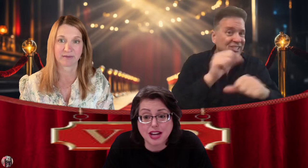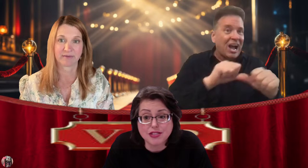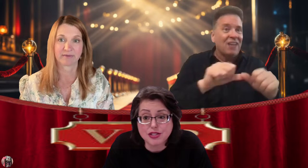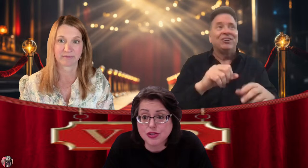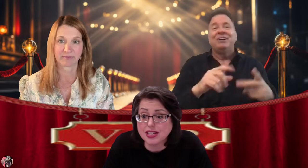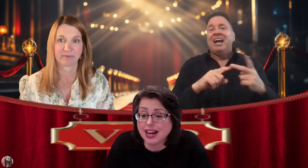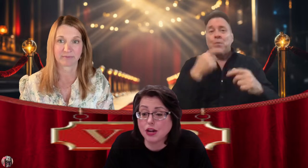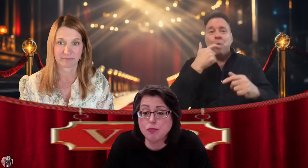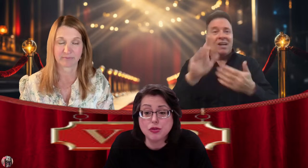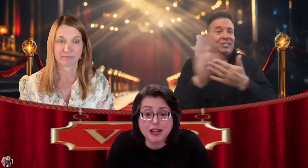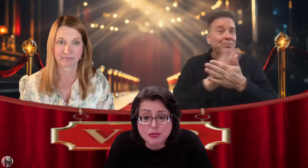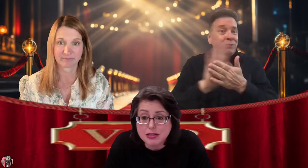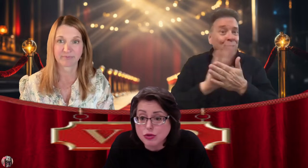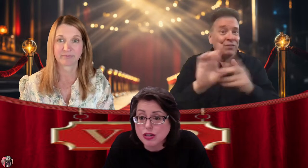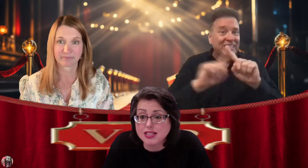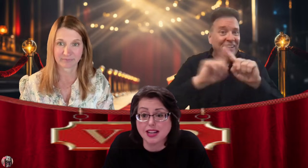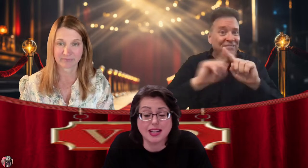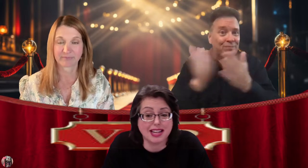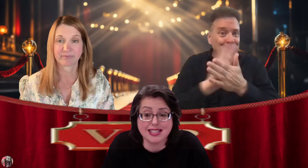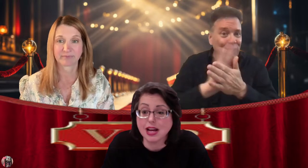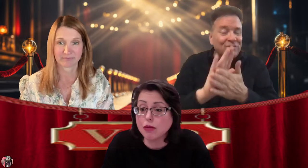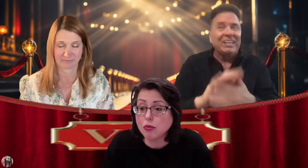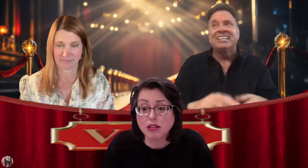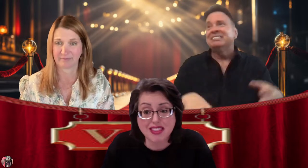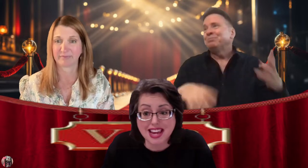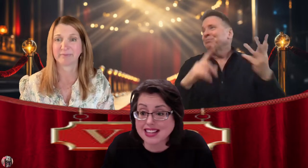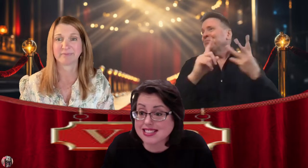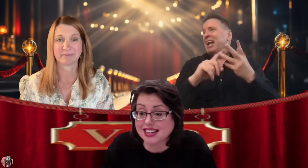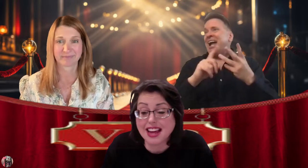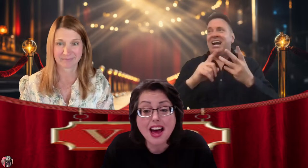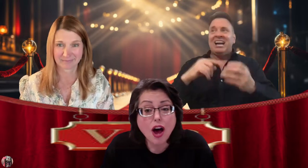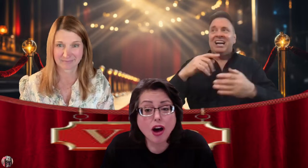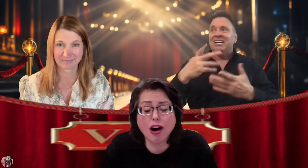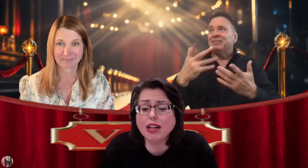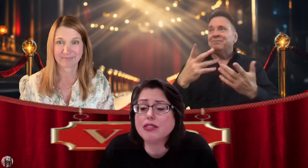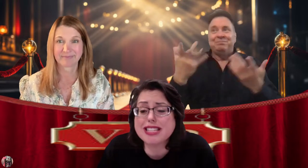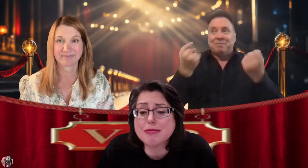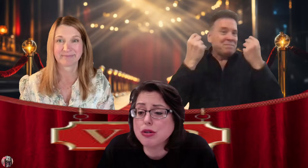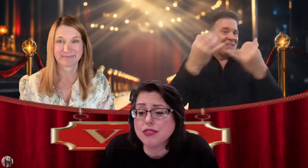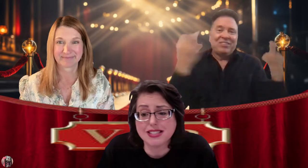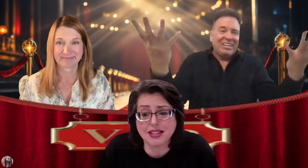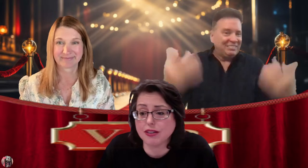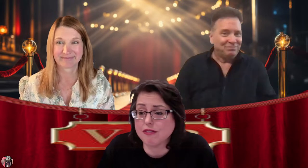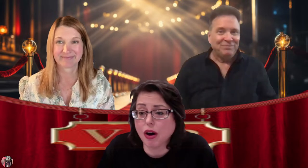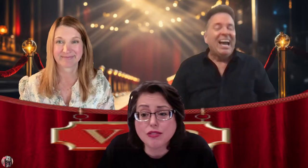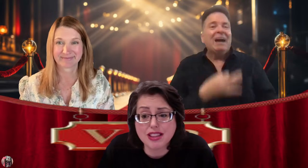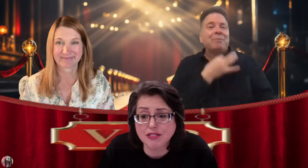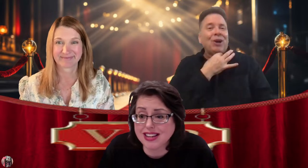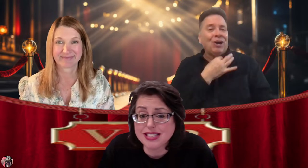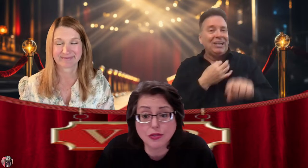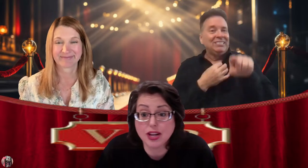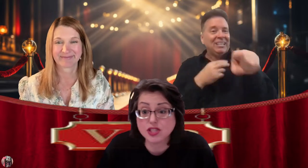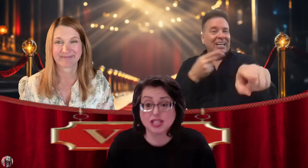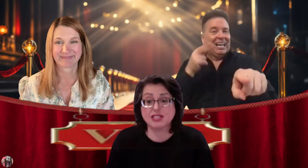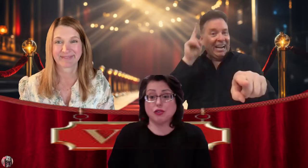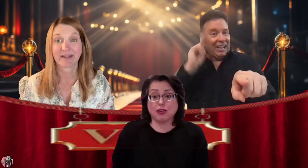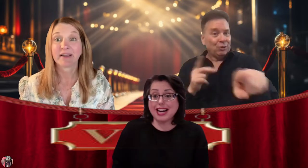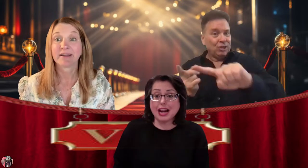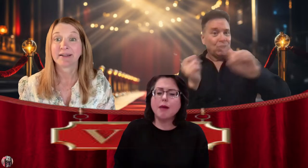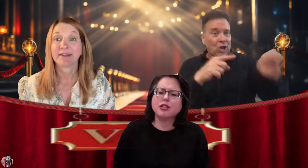deaf story. I hope you guys win awards and can sell more things and all of these movies that are involved in the festival. It's just great. I'm